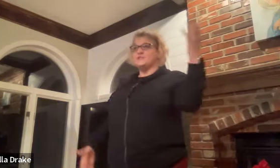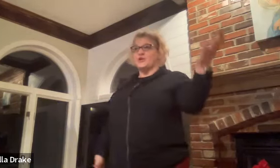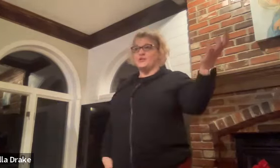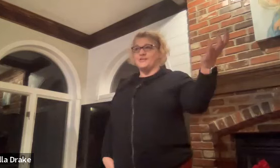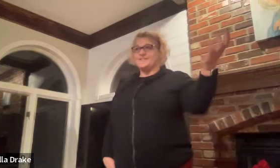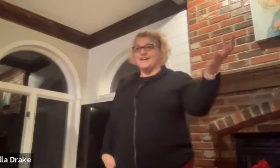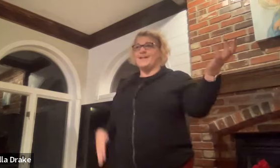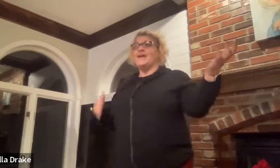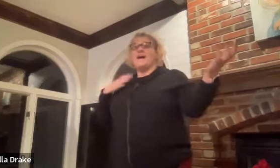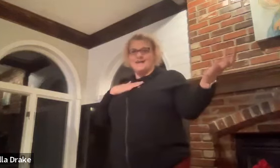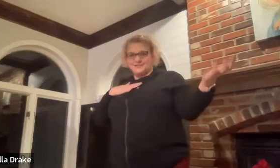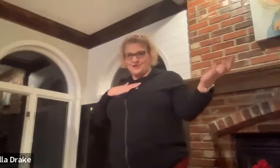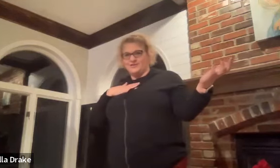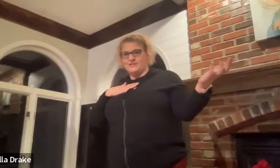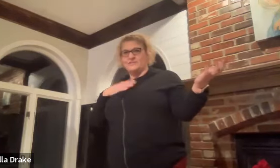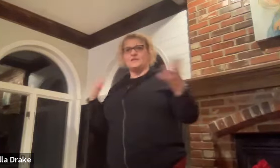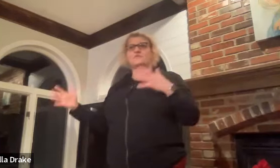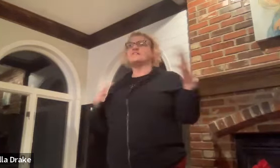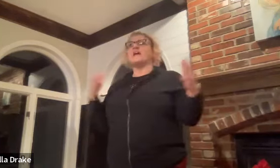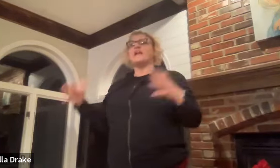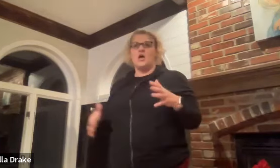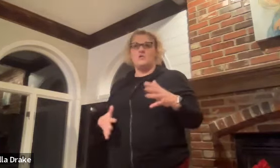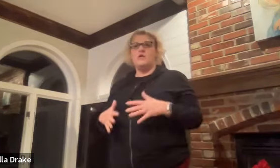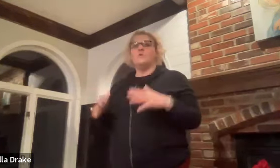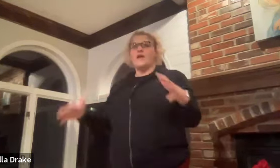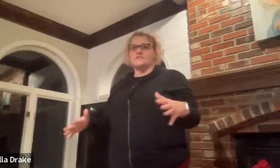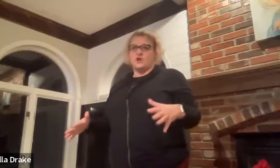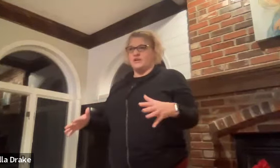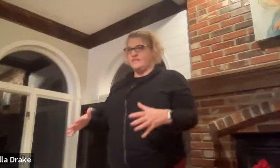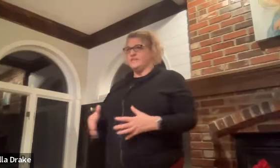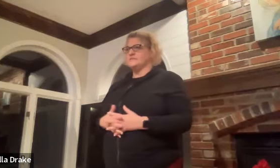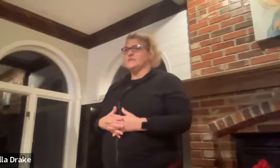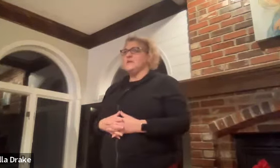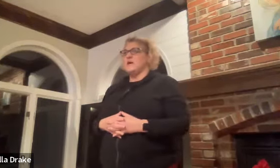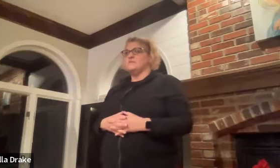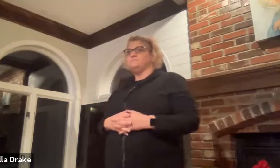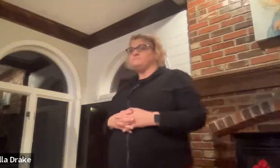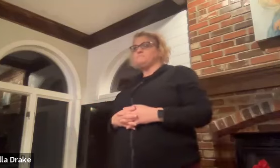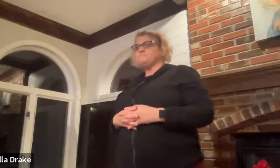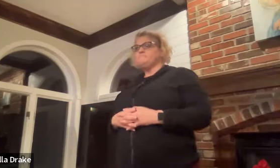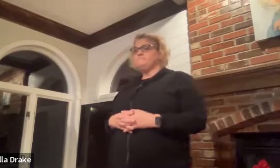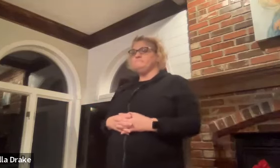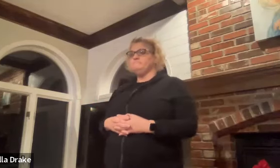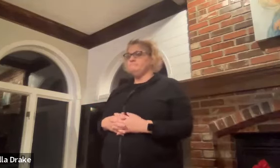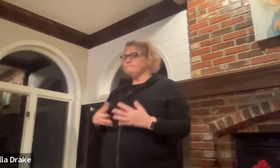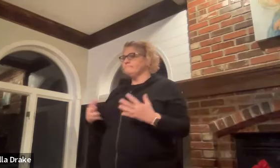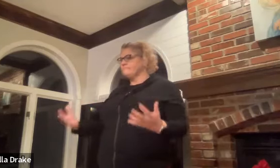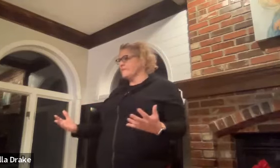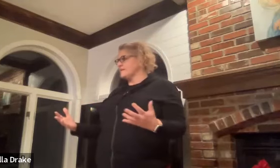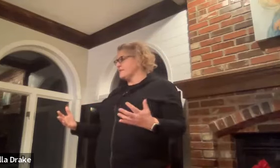started learning sign i started learning sign so that's kind of how we got started in this um like i